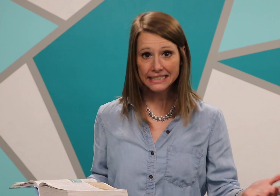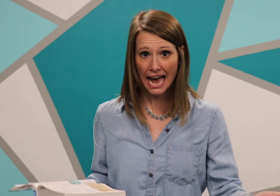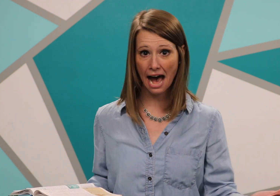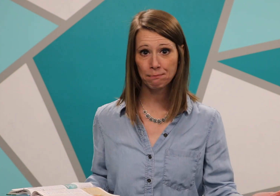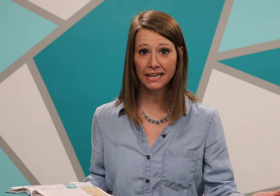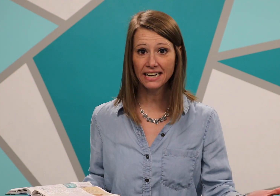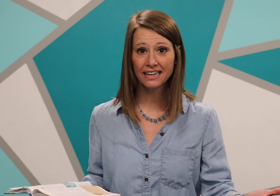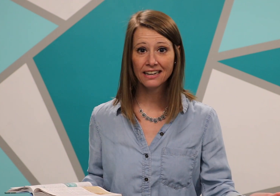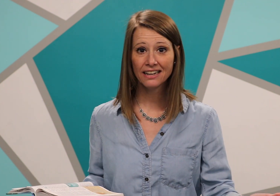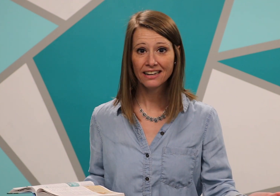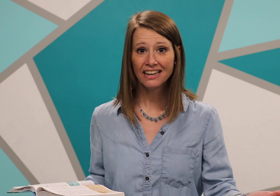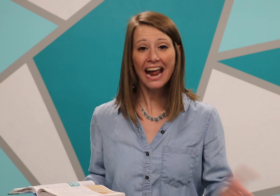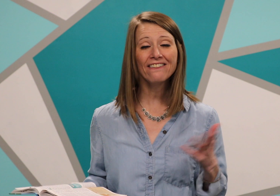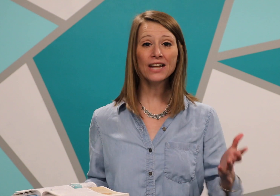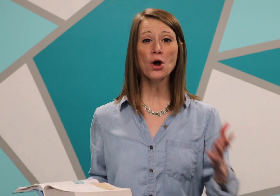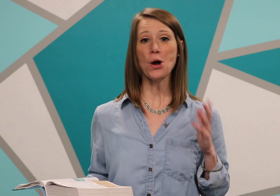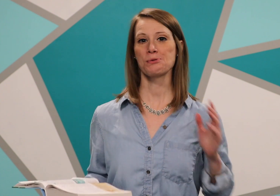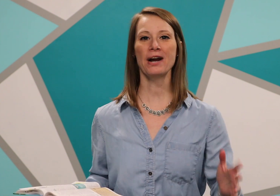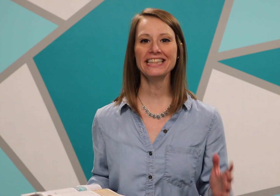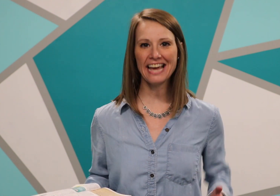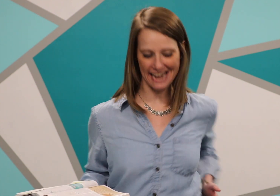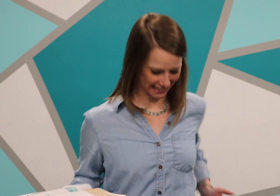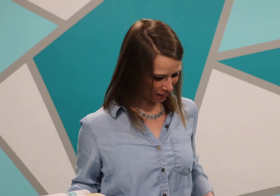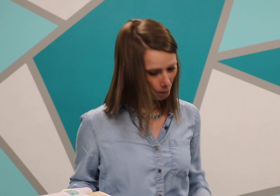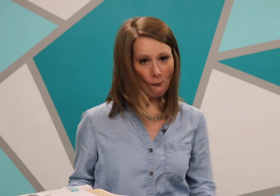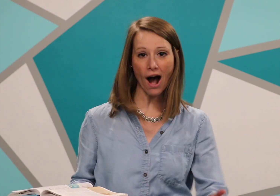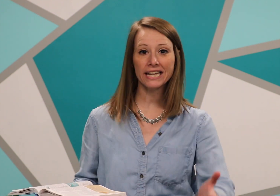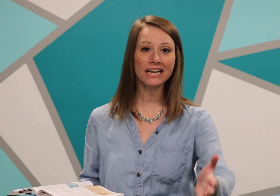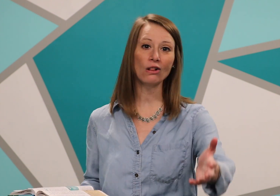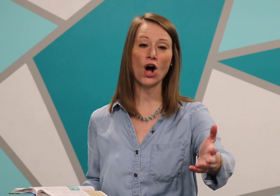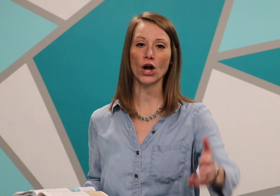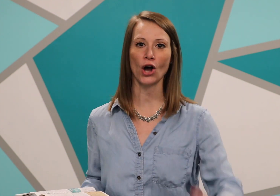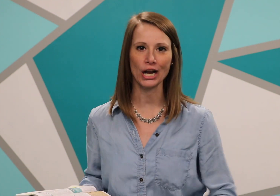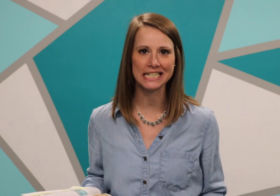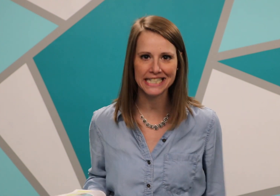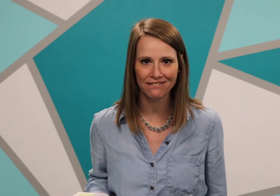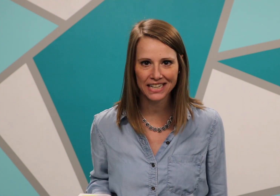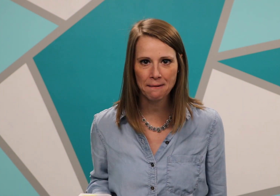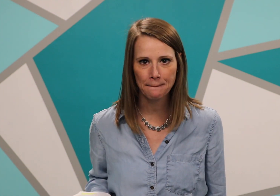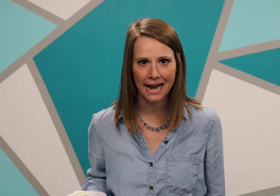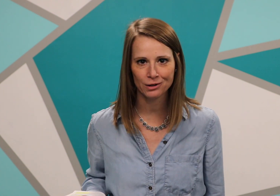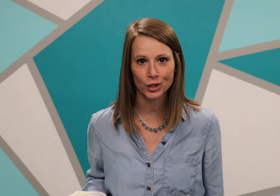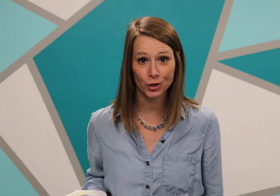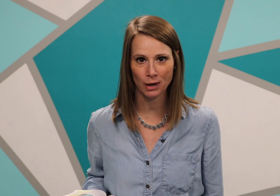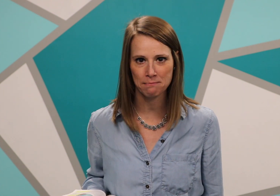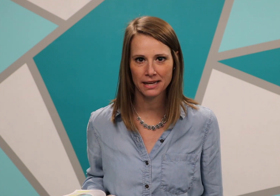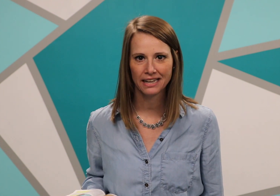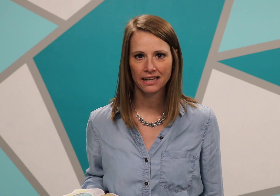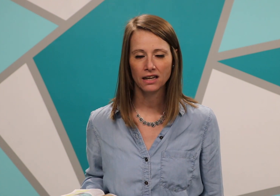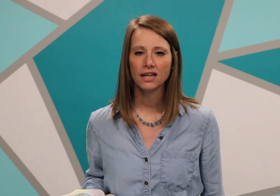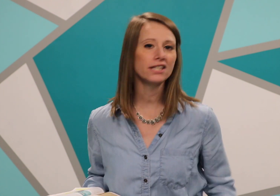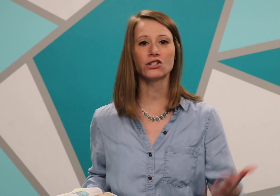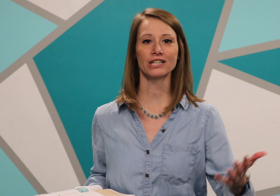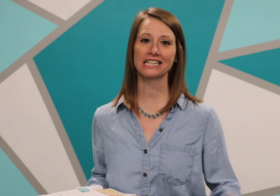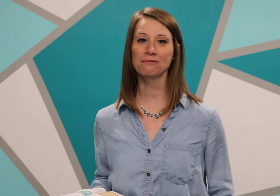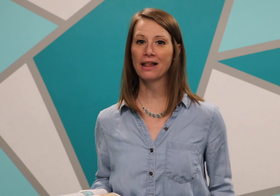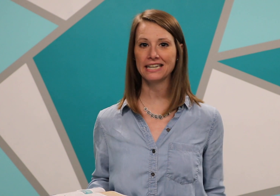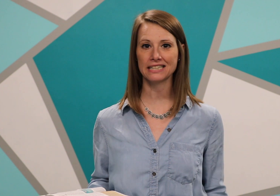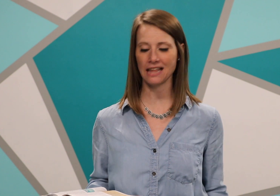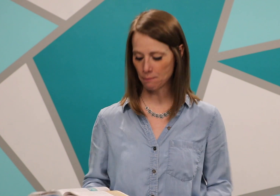to happen? And then, right then, as they're walking along on a seven-mile trip, he starts explaining to them,